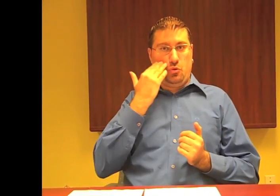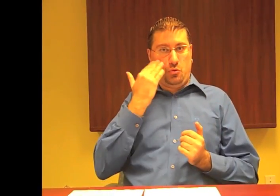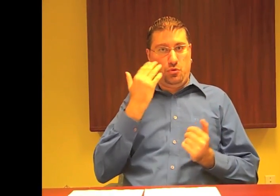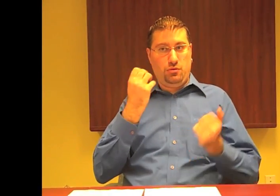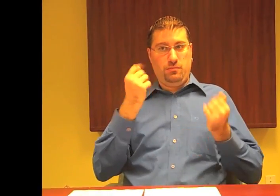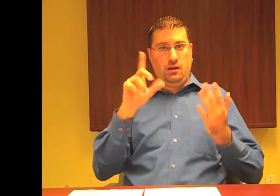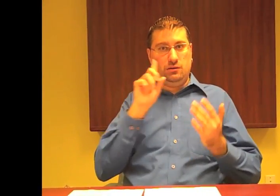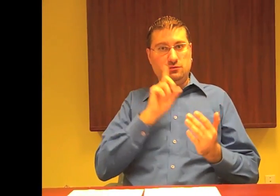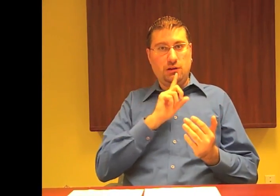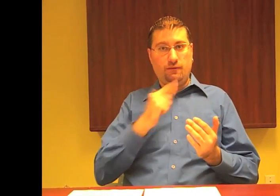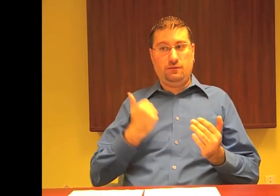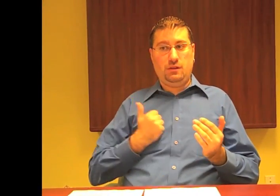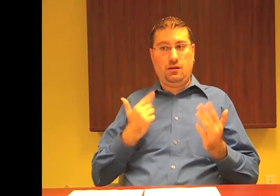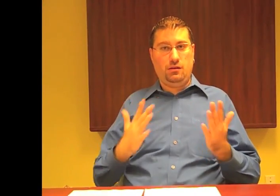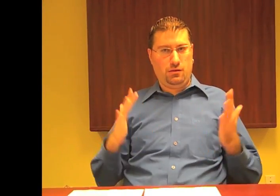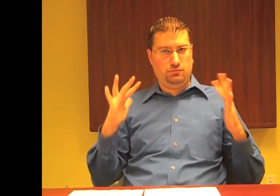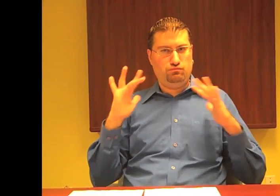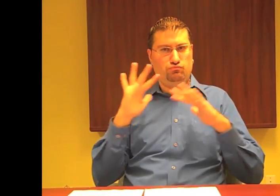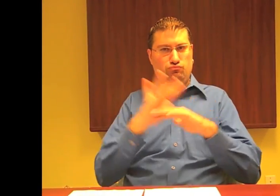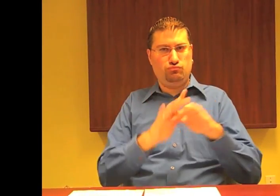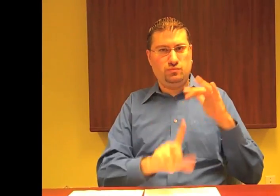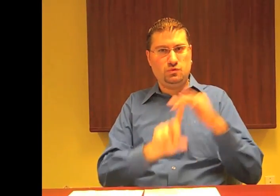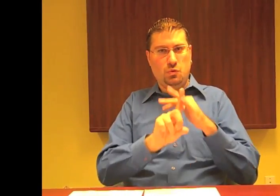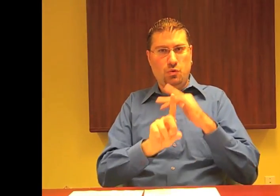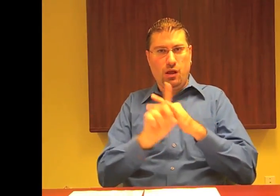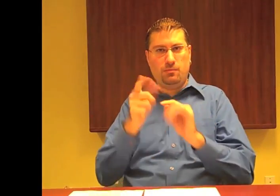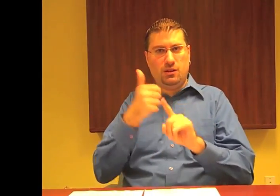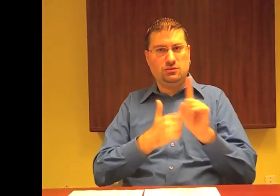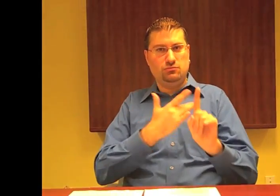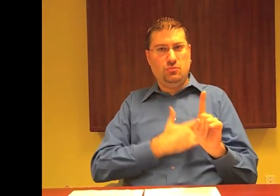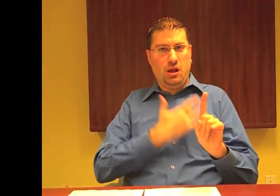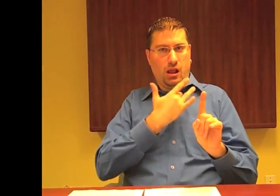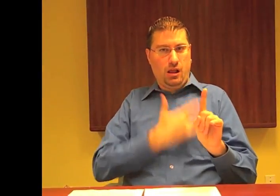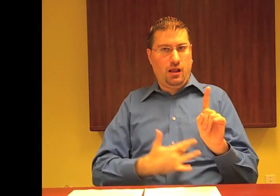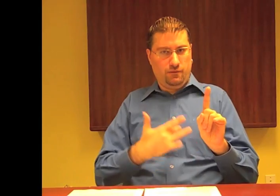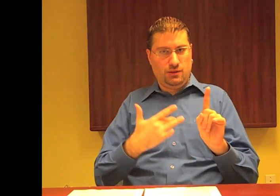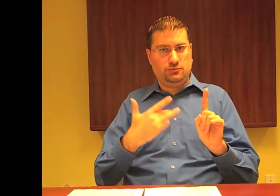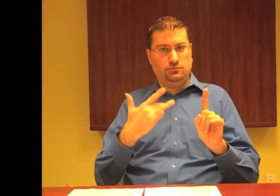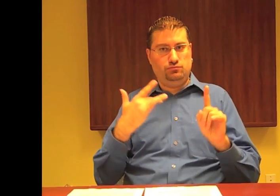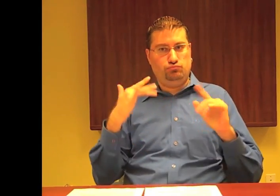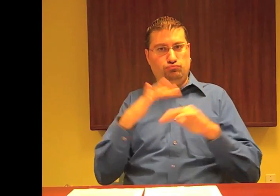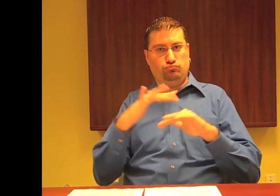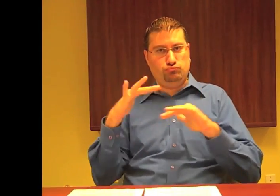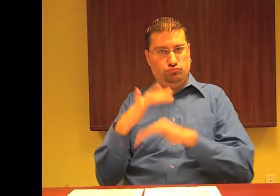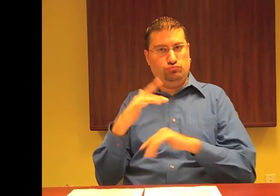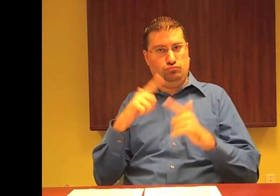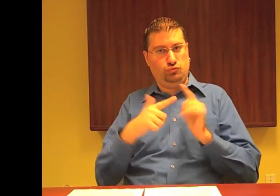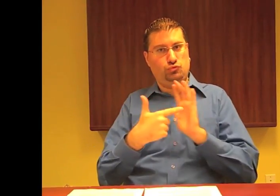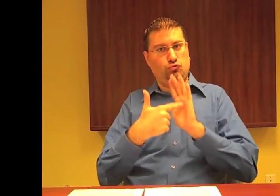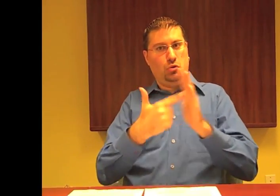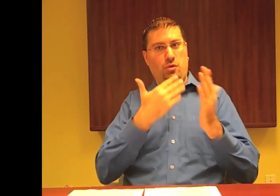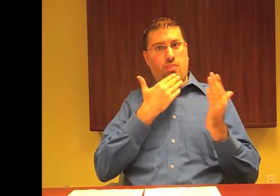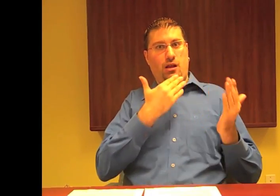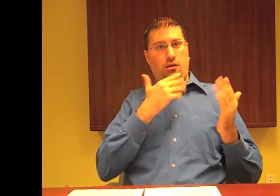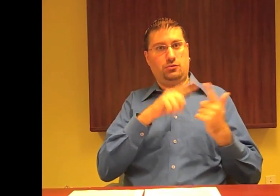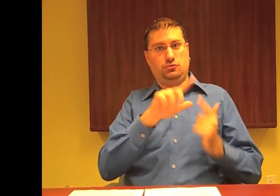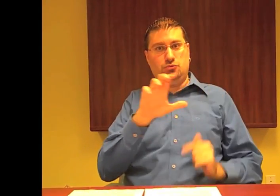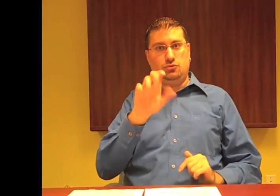The CRTC was very cognizant of the Awareness Day held across Canada. We gathered